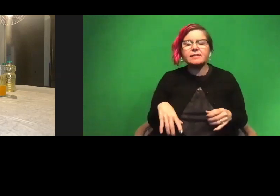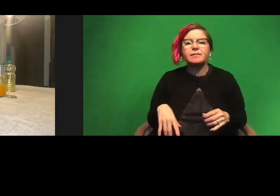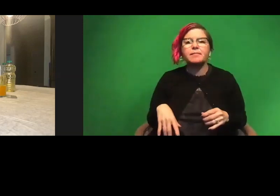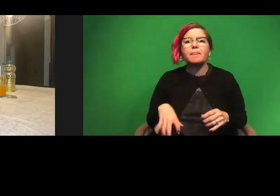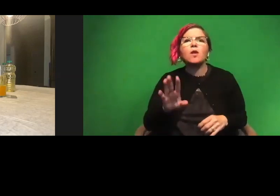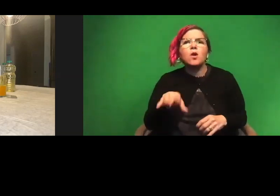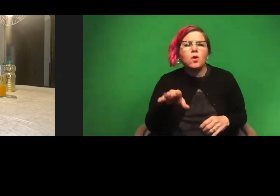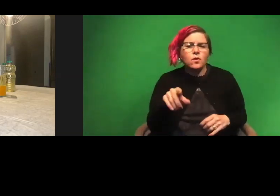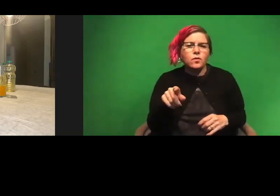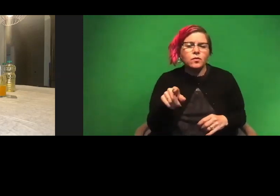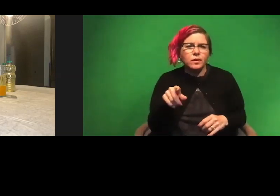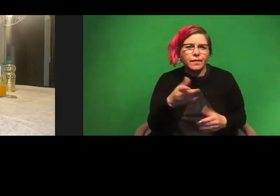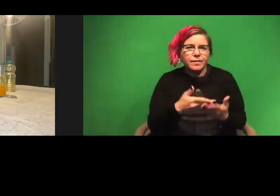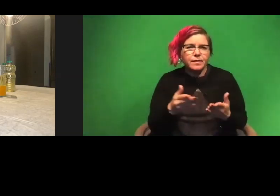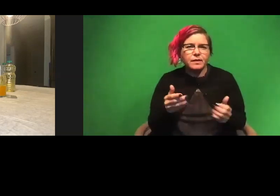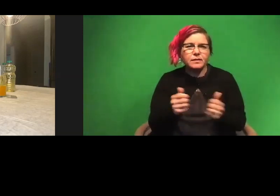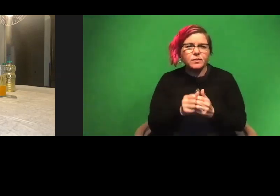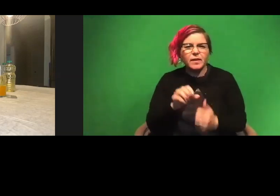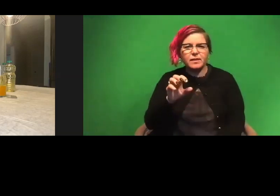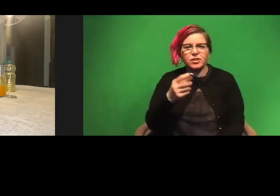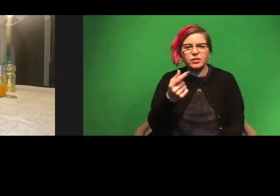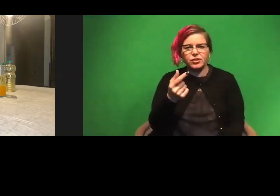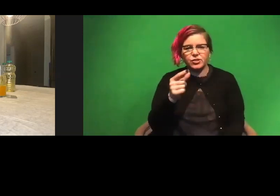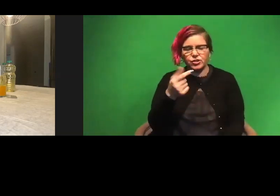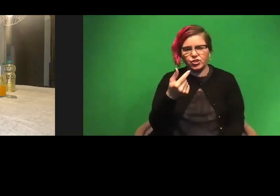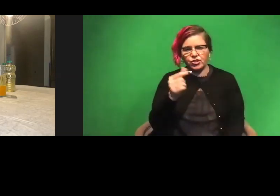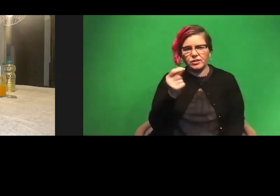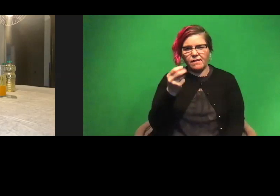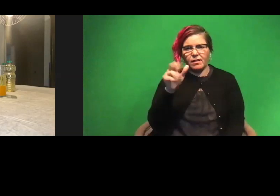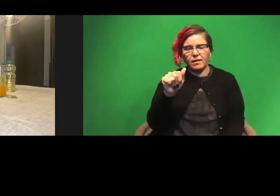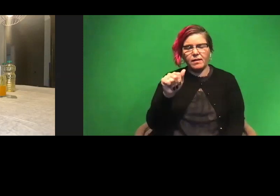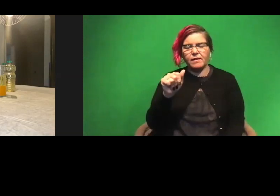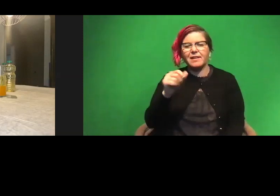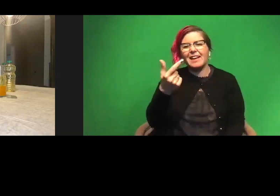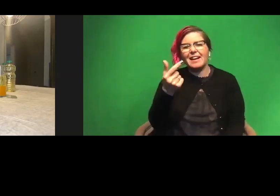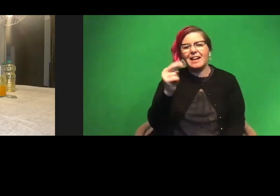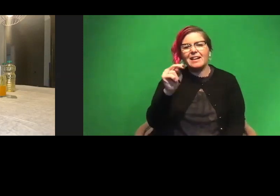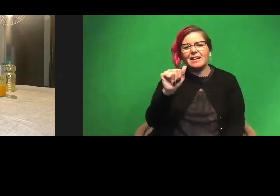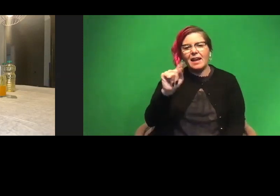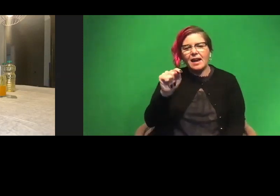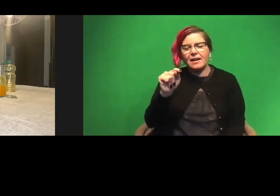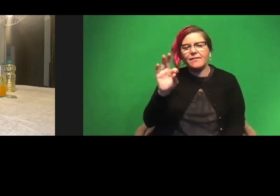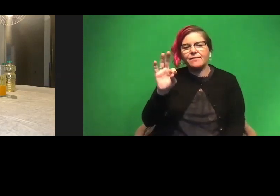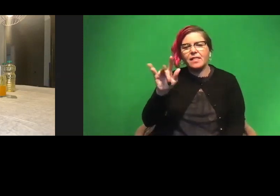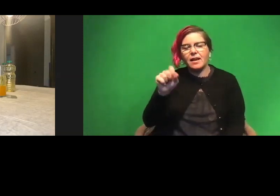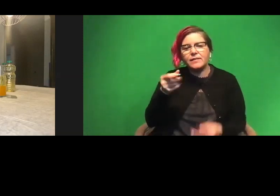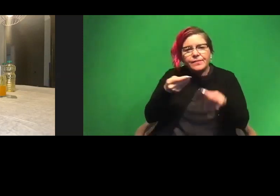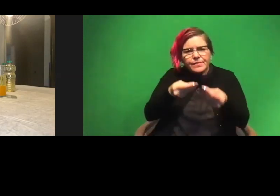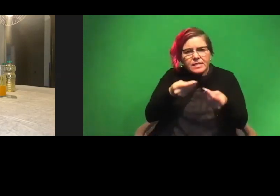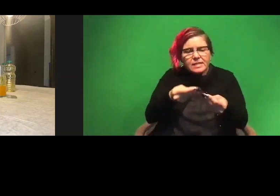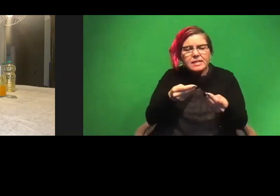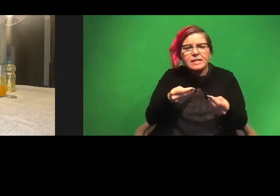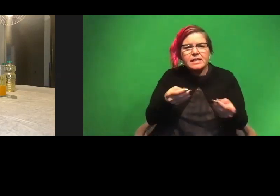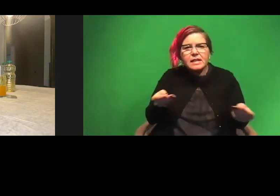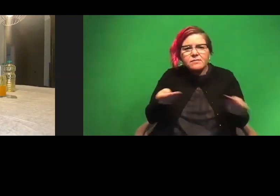oh, we did stuff with like drosophila flies, a little, they almost look like gnats where, um, you feed them and you cross them